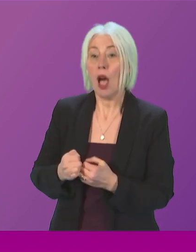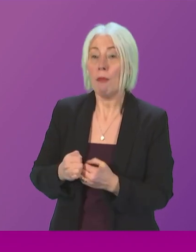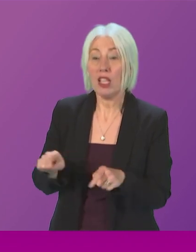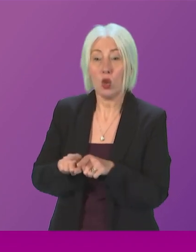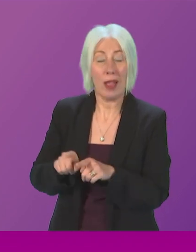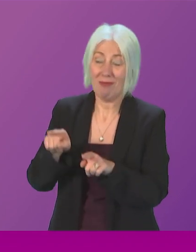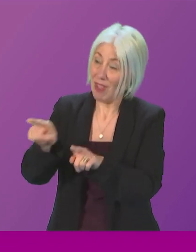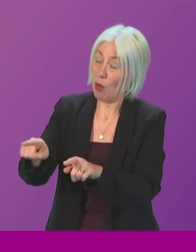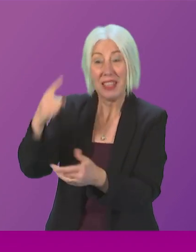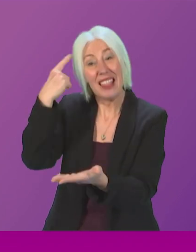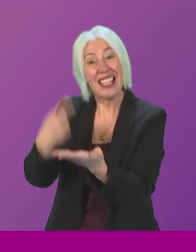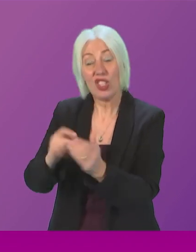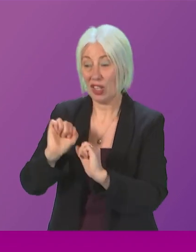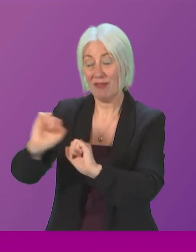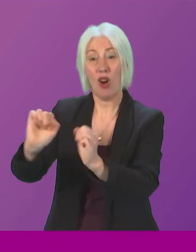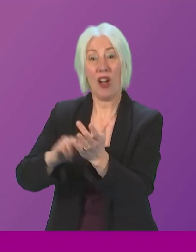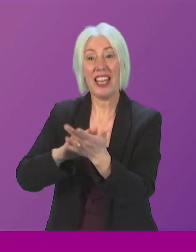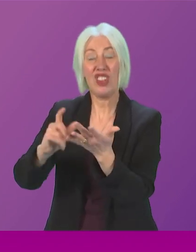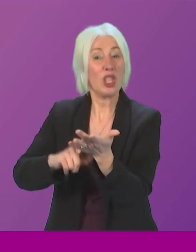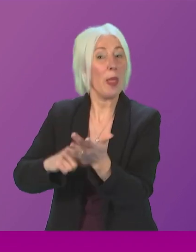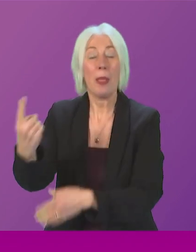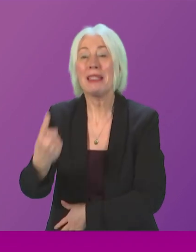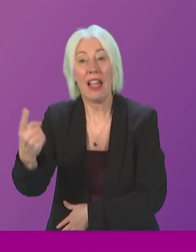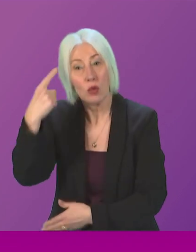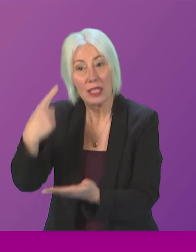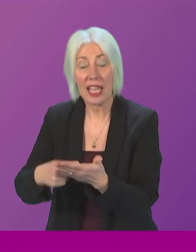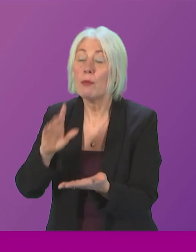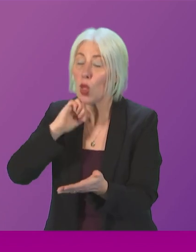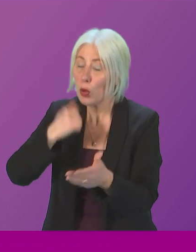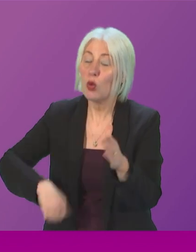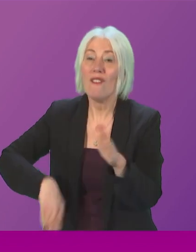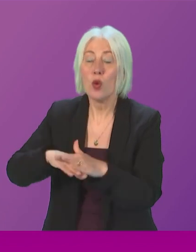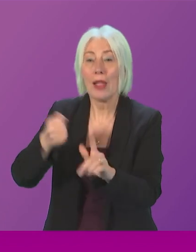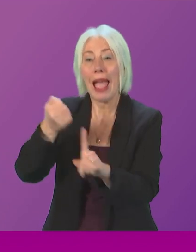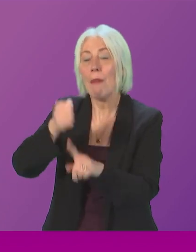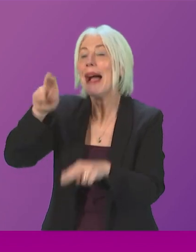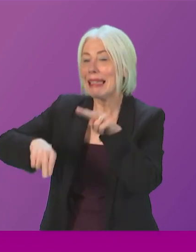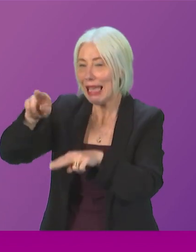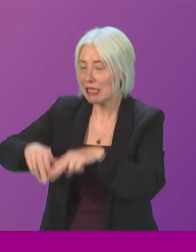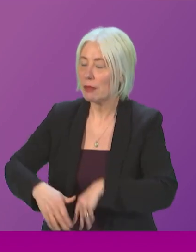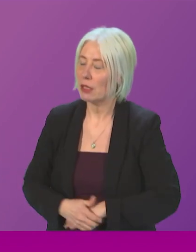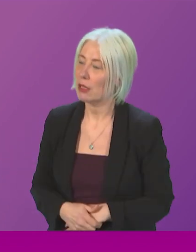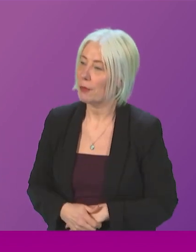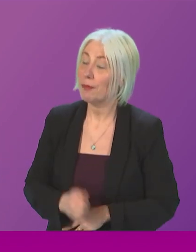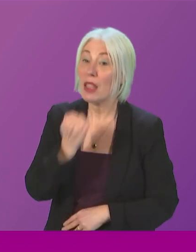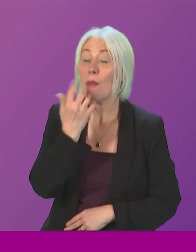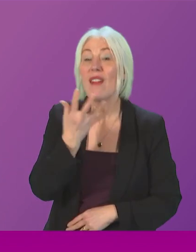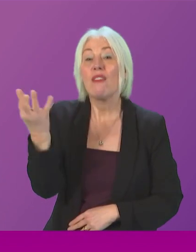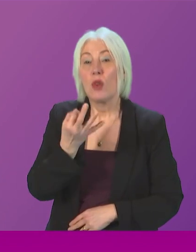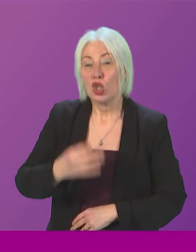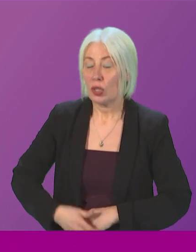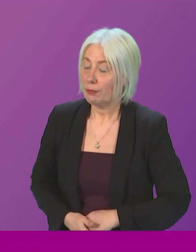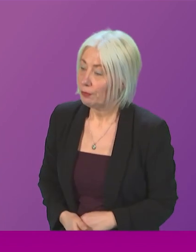course this will be a decision for NHS Lothian to take and I would expect them to do the full impact assessments in this regard Question number five Pam Gossall